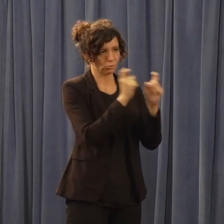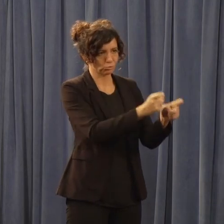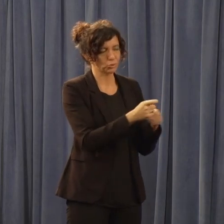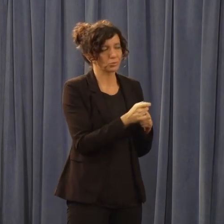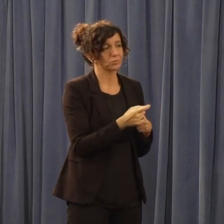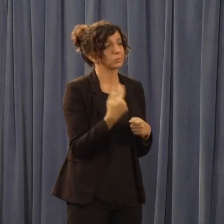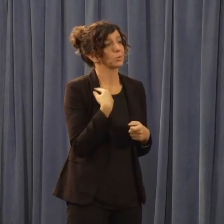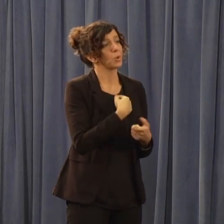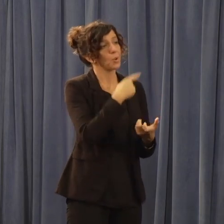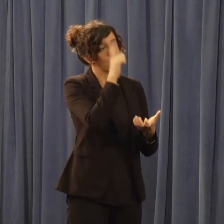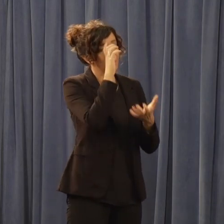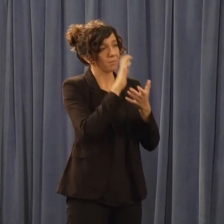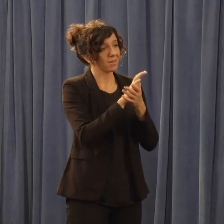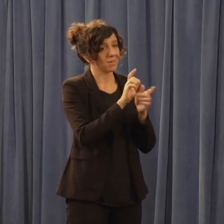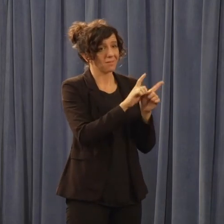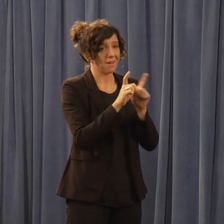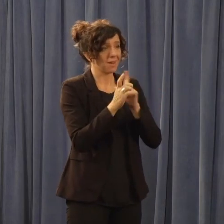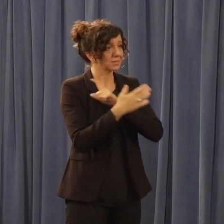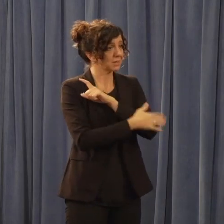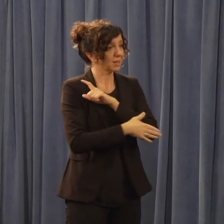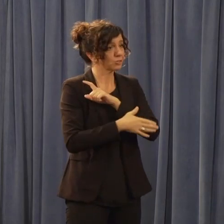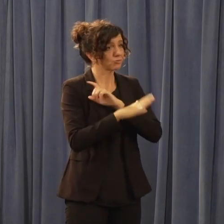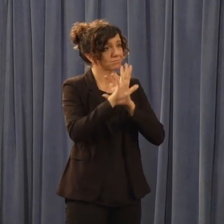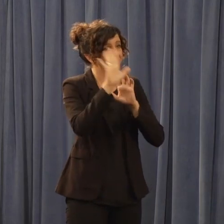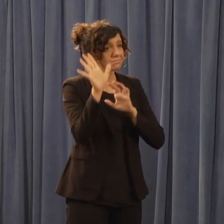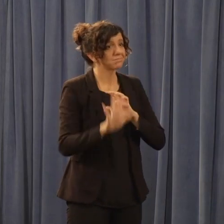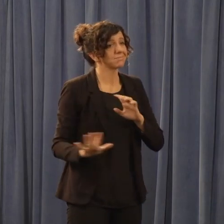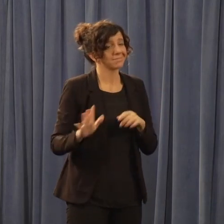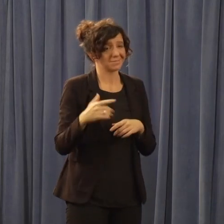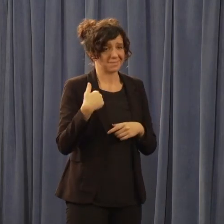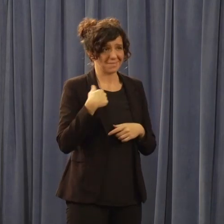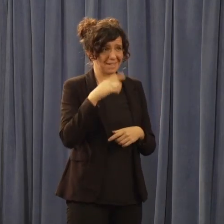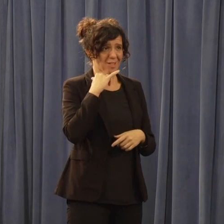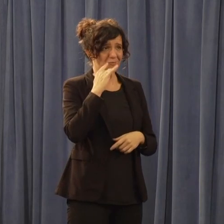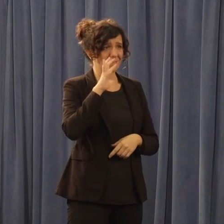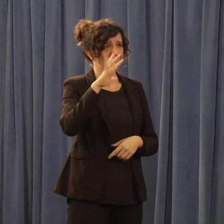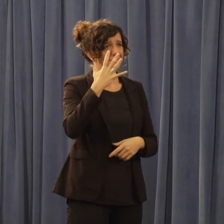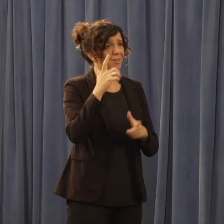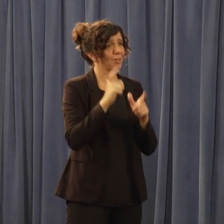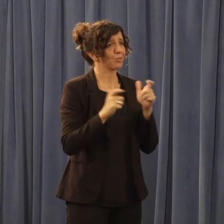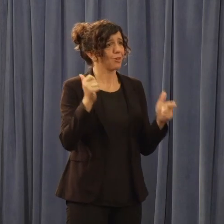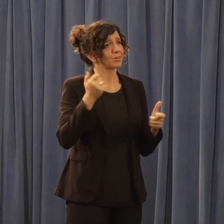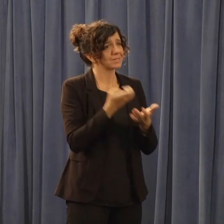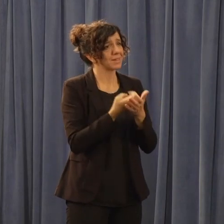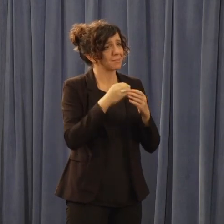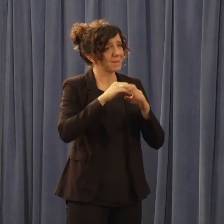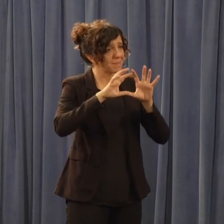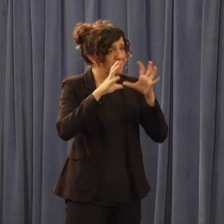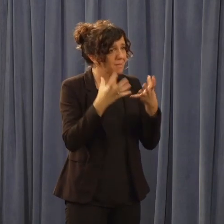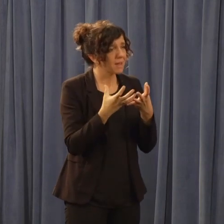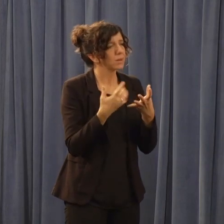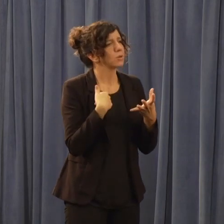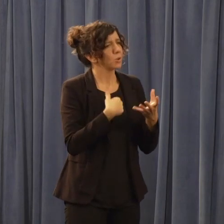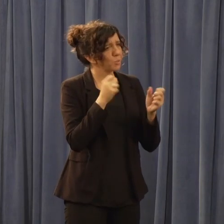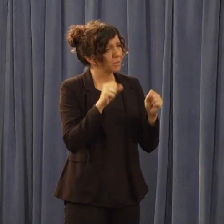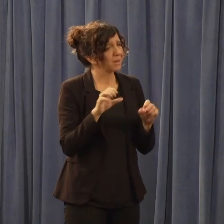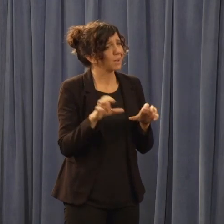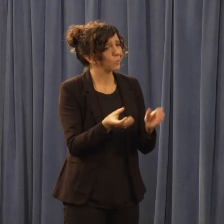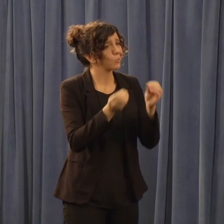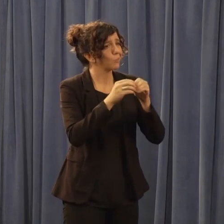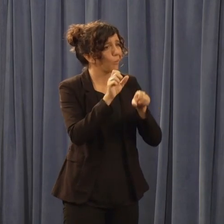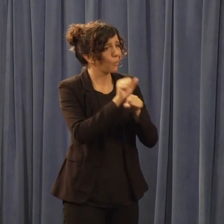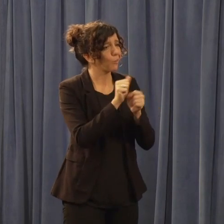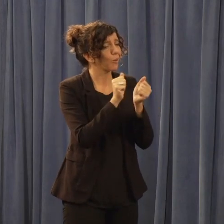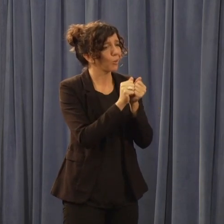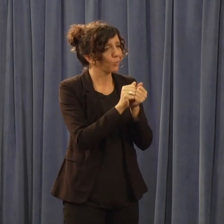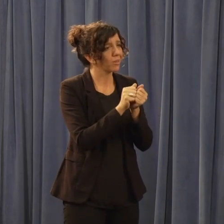We believe as a nation, nation state, fifth largest economy on the planet, that we could do more on prescription drug prices beyond just